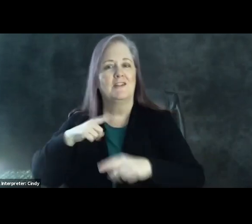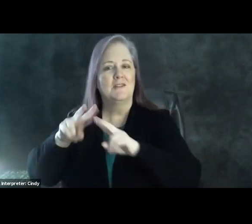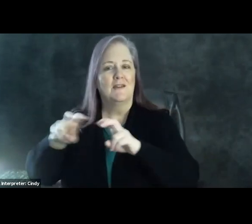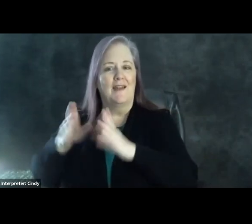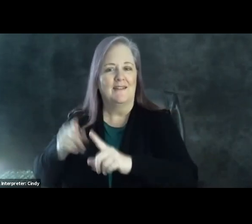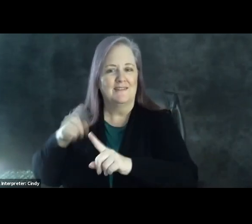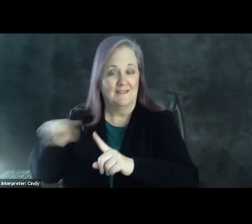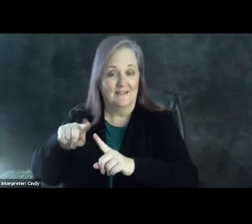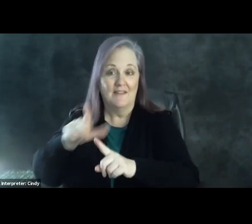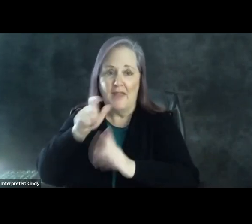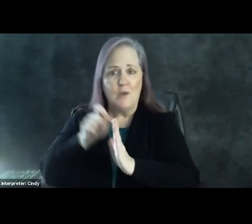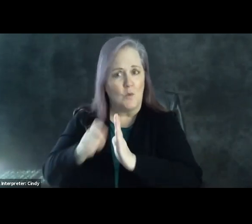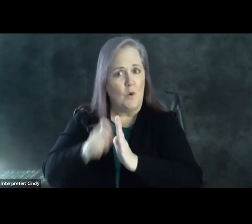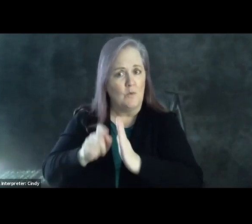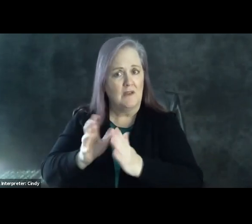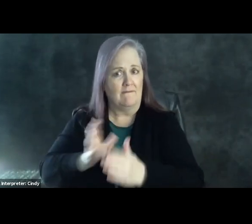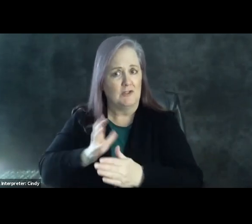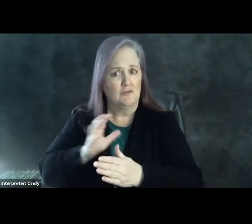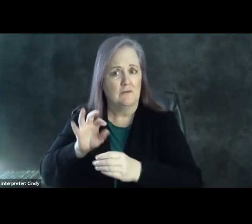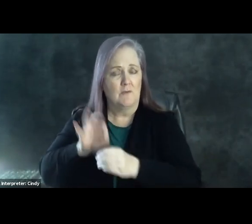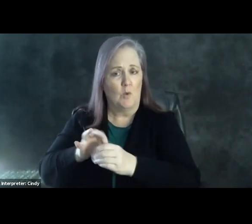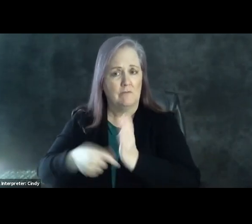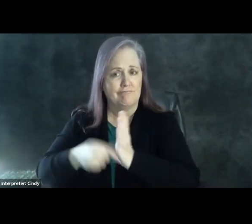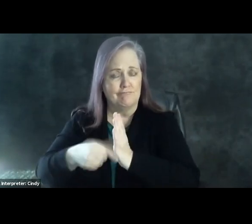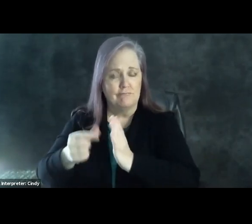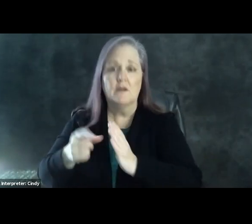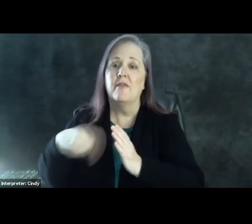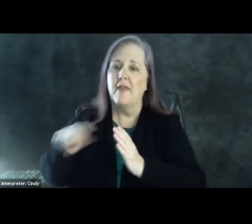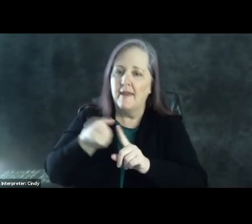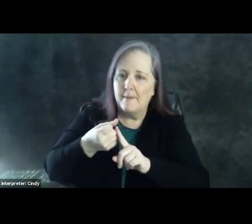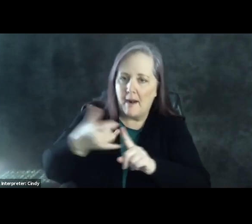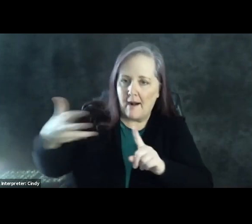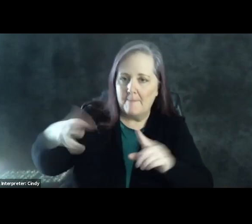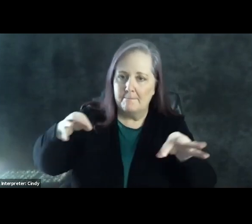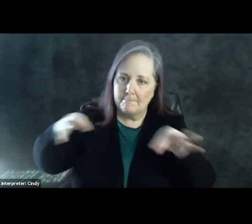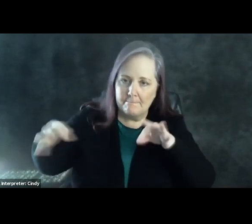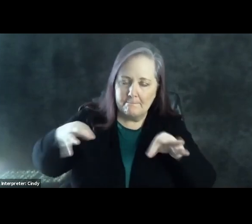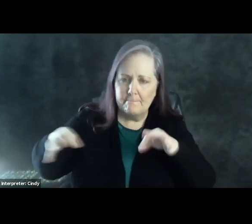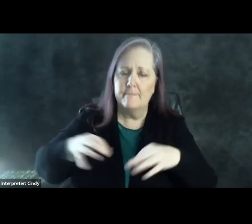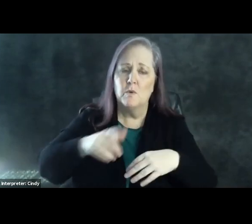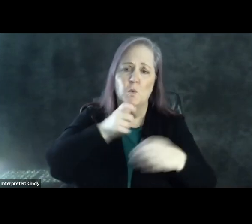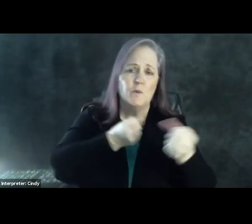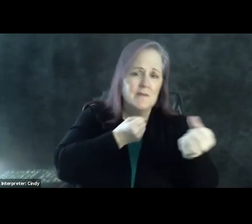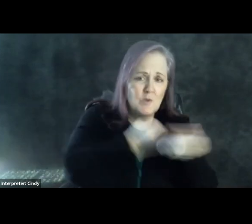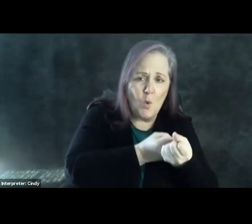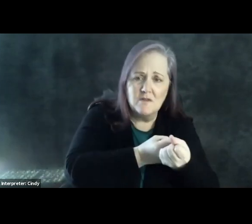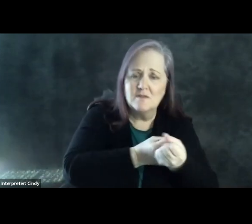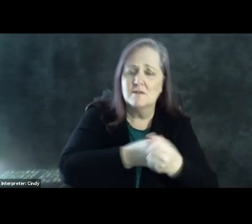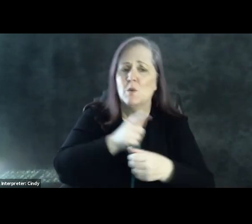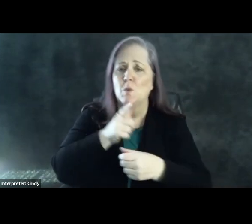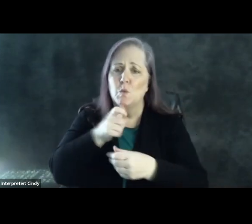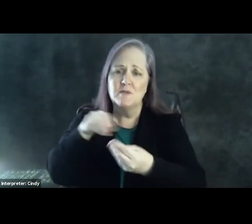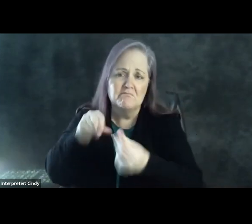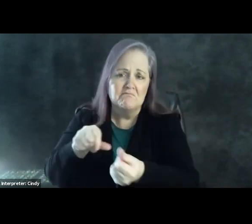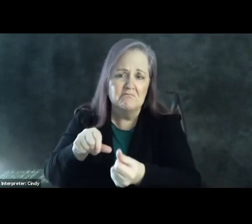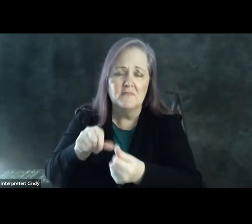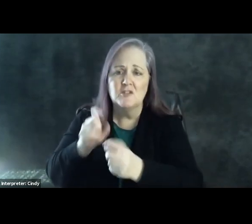guide, describing the initiatives. Then we provide information about endorsements and about campaign expenditures. And those videos are around five minutes